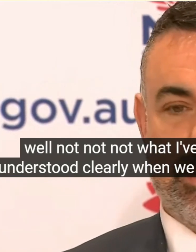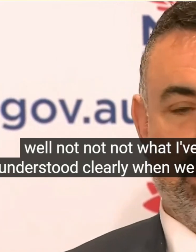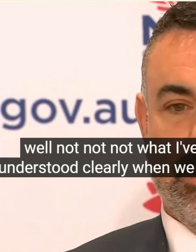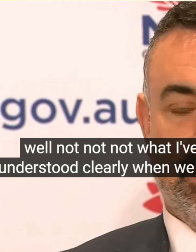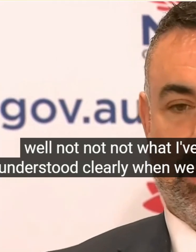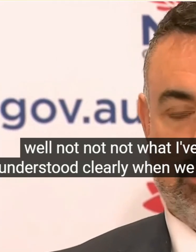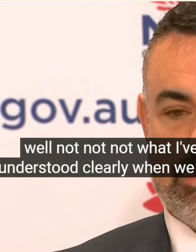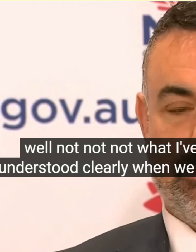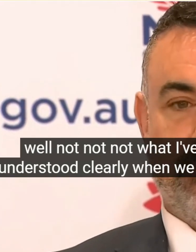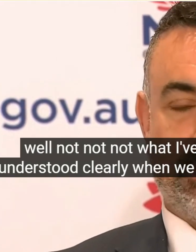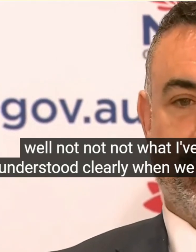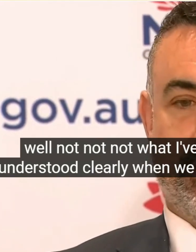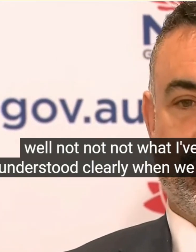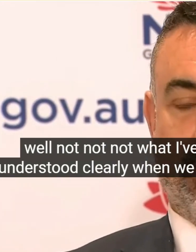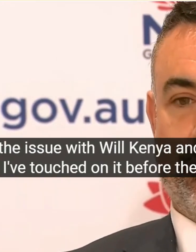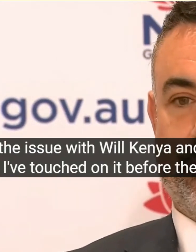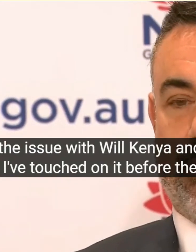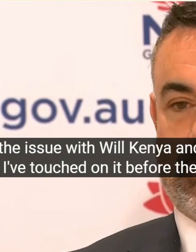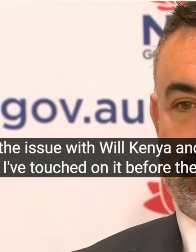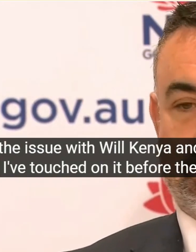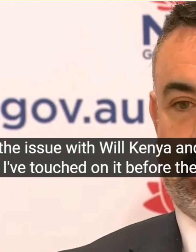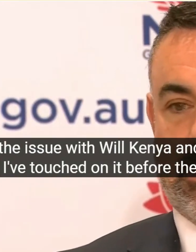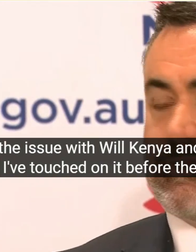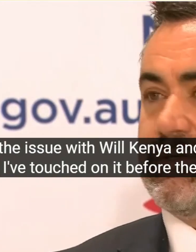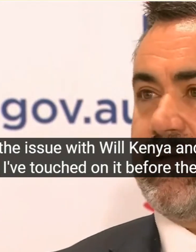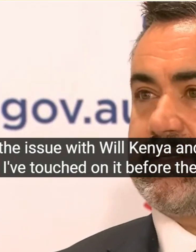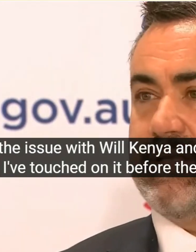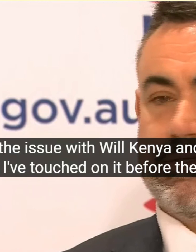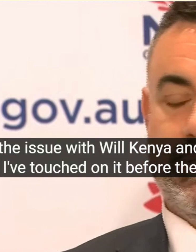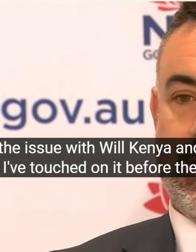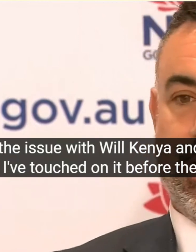Saturday Sunday Monday Hundreds Of Vaccinations Were Offered Pfizer Was